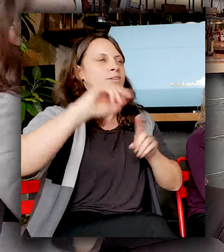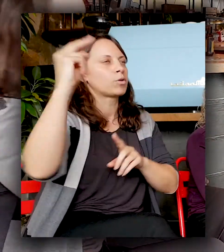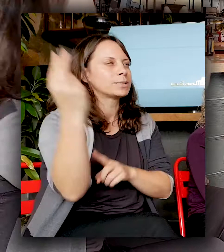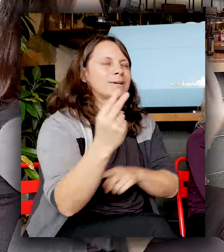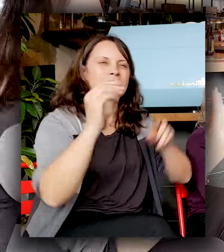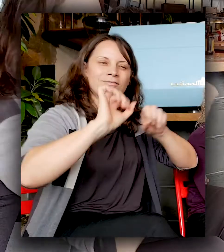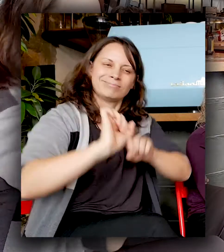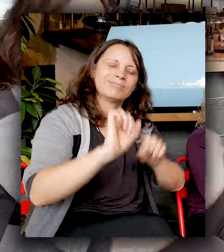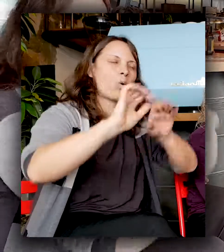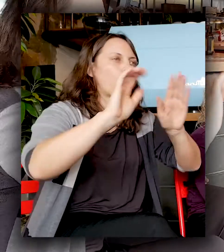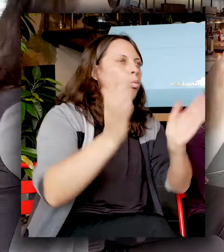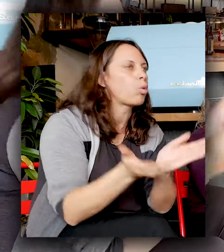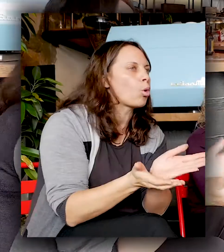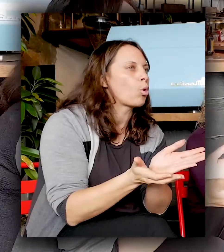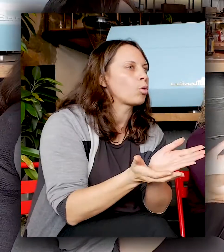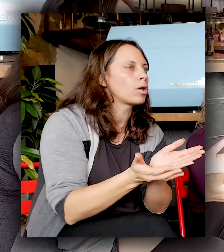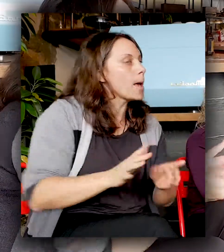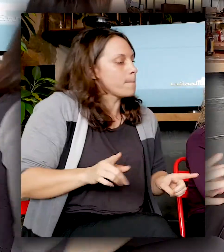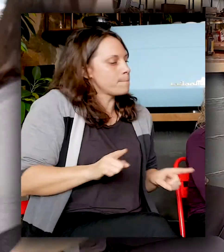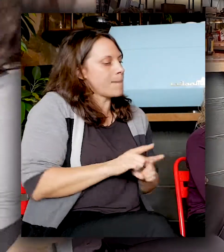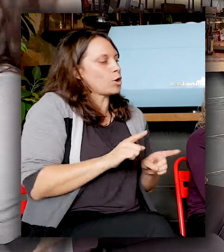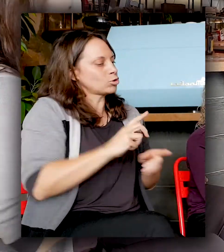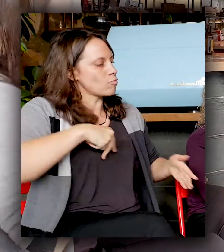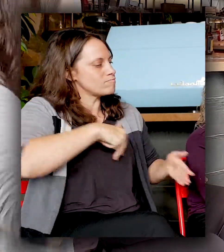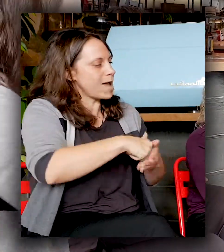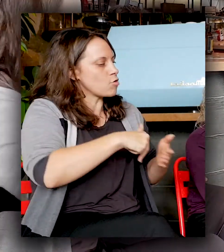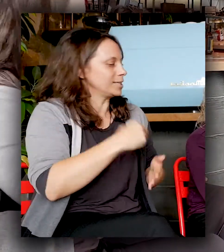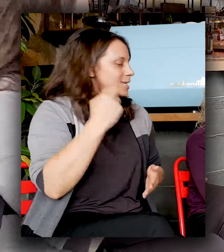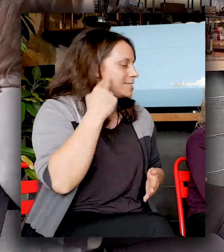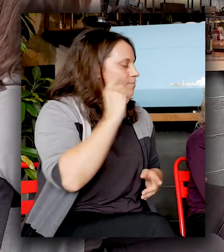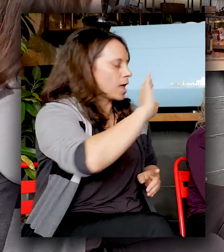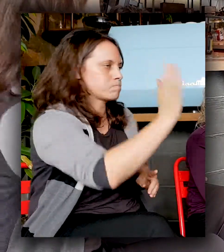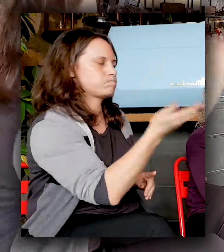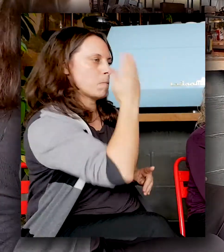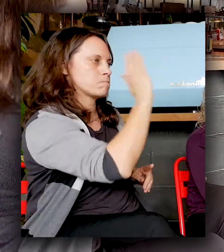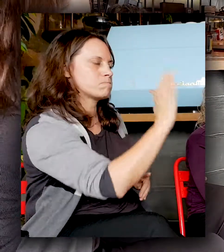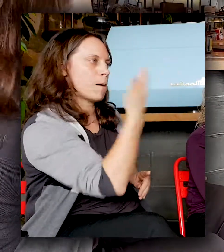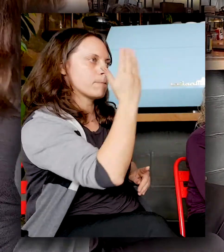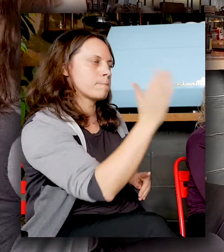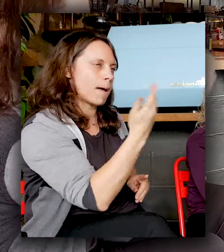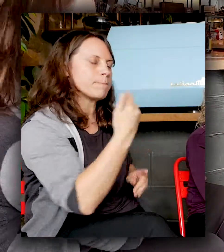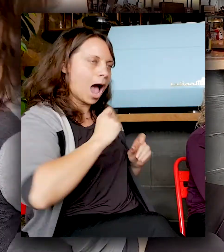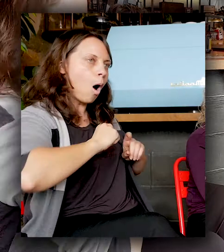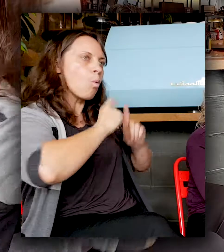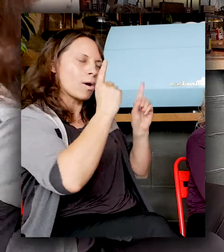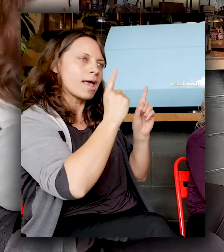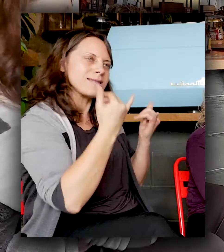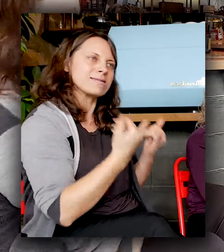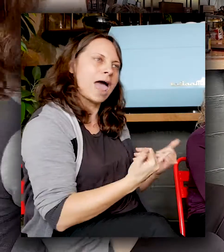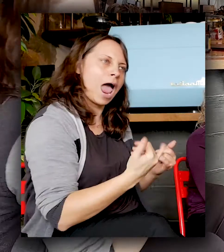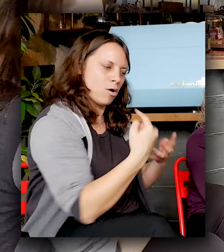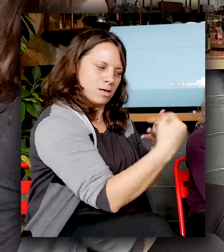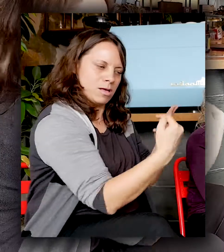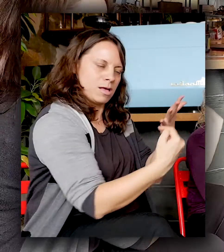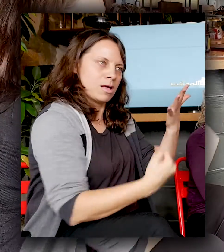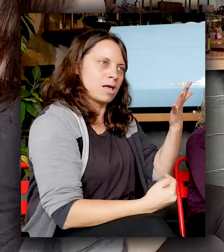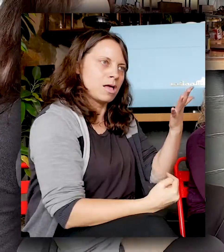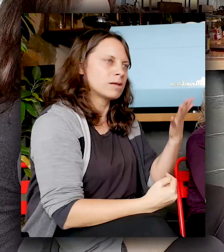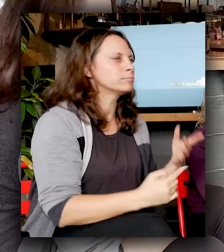I guess the barriers that deaf people face, it's becoming more aware of that. And it sort of enforces to me, I guess, the need